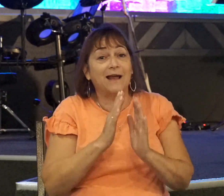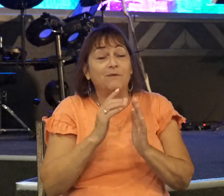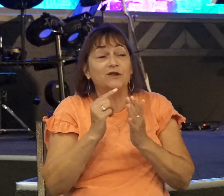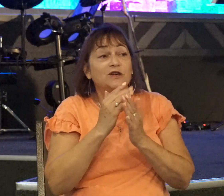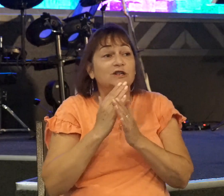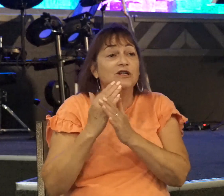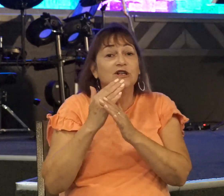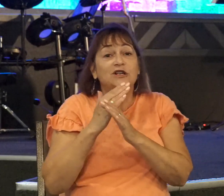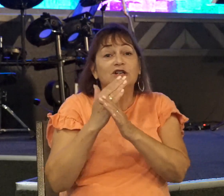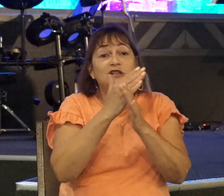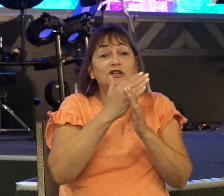the world?